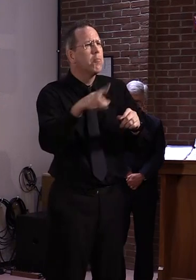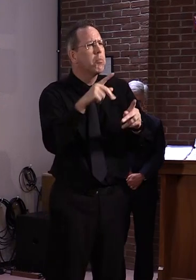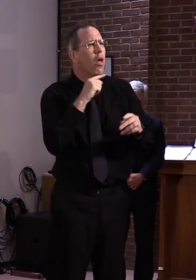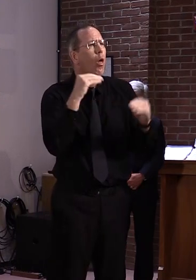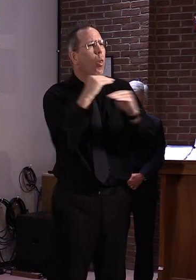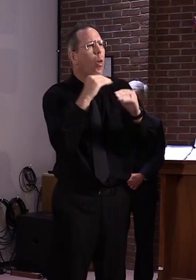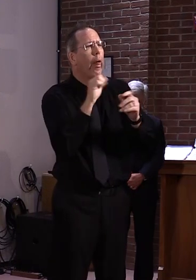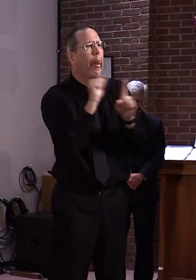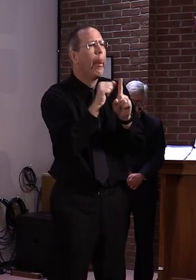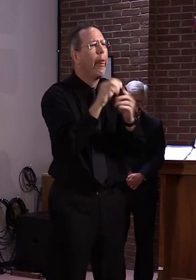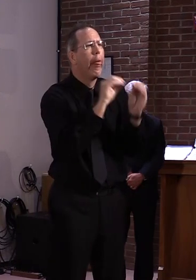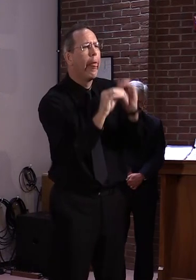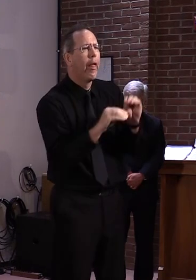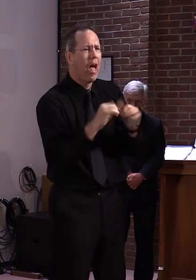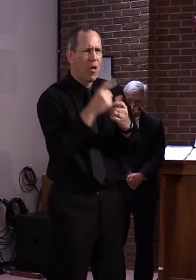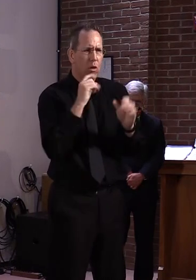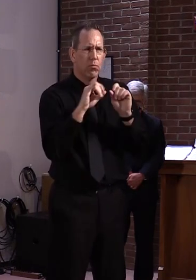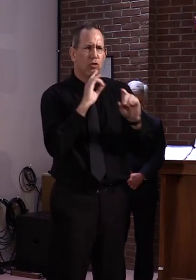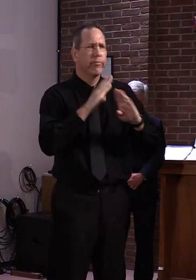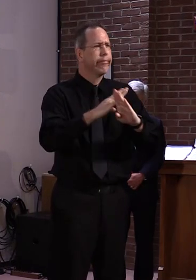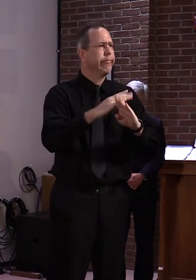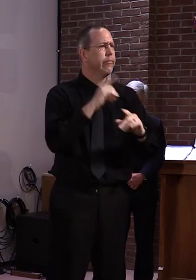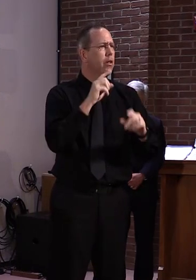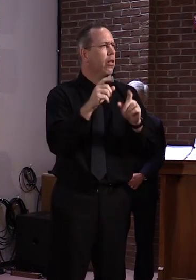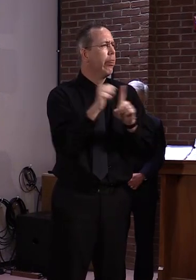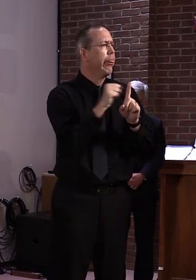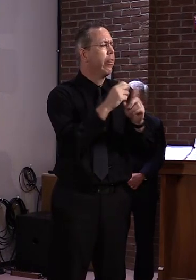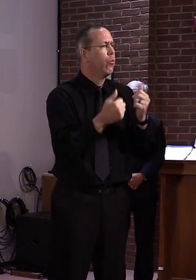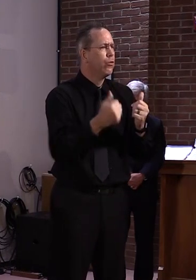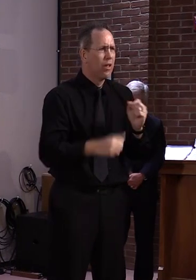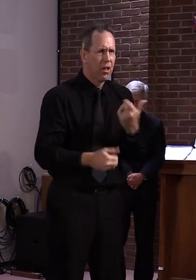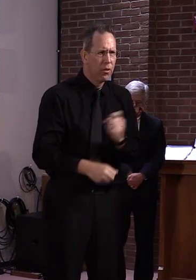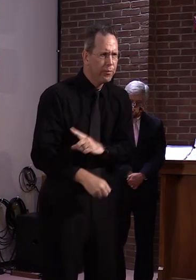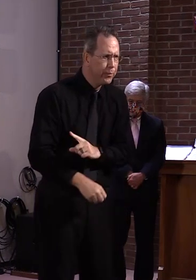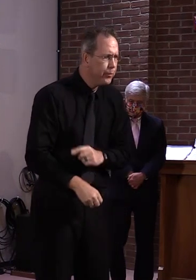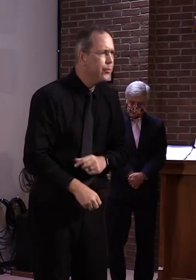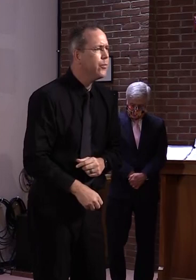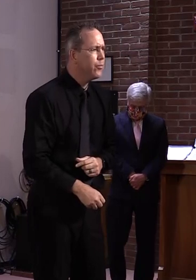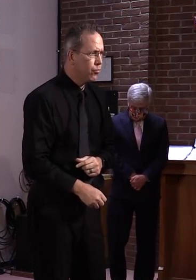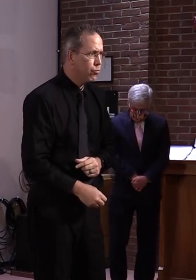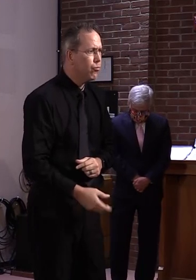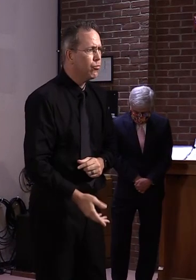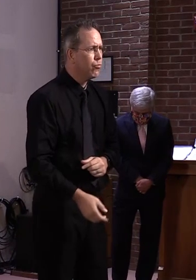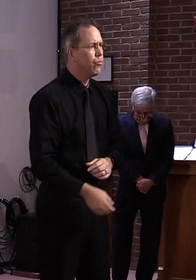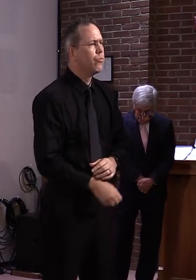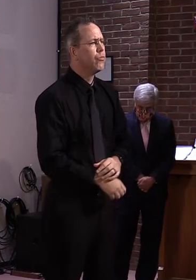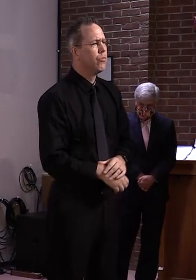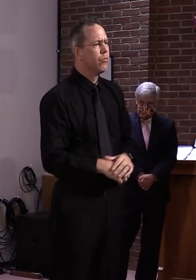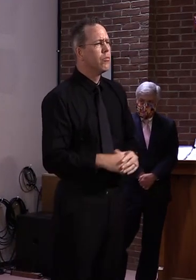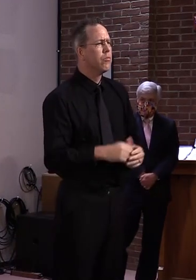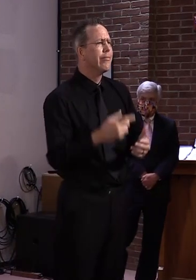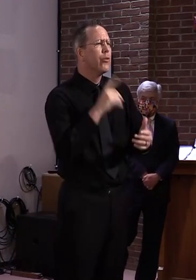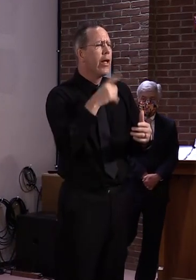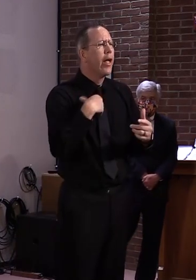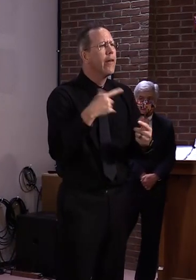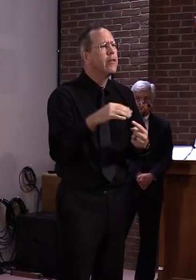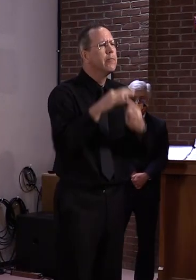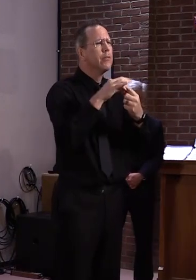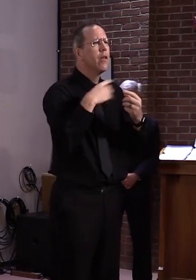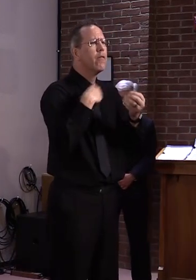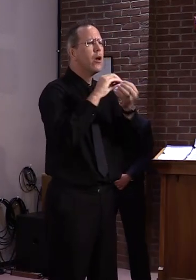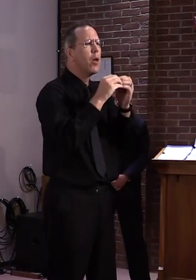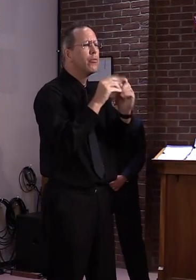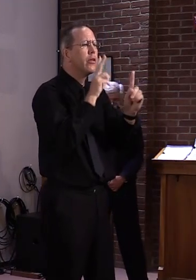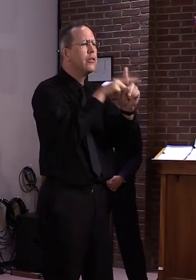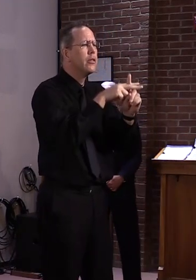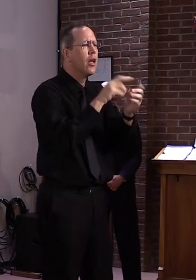need employee identification number, also their Vermont tax identification number. And there's a way that we could cross-reference to ensure that the applicant